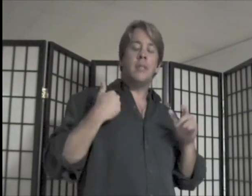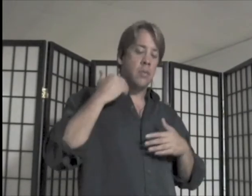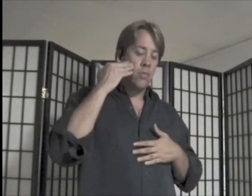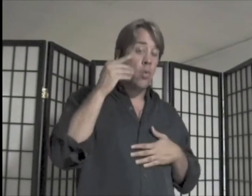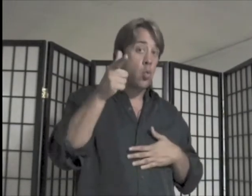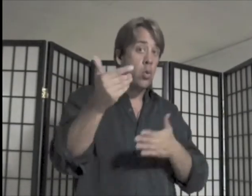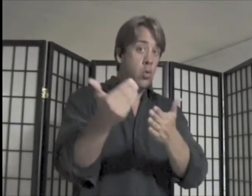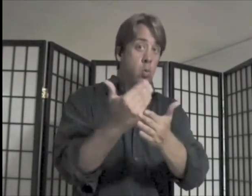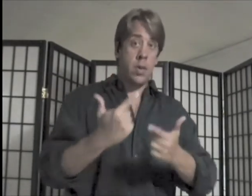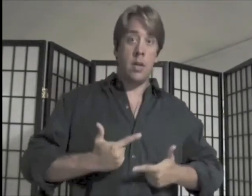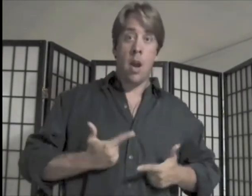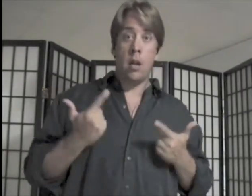You wanna make a memory Con effects You